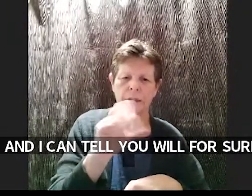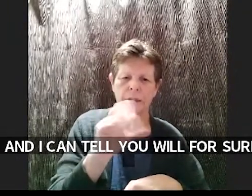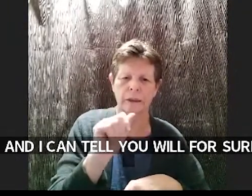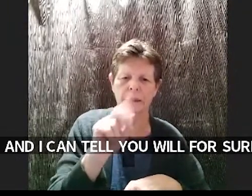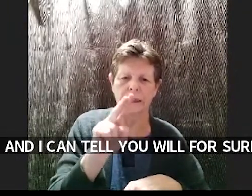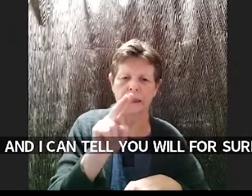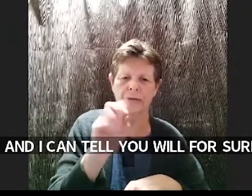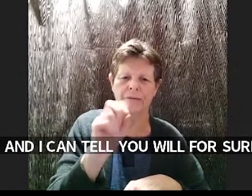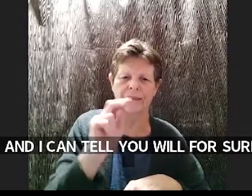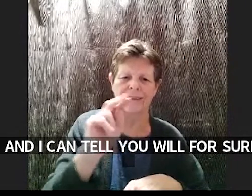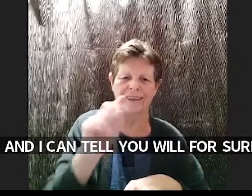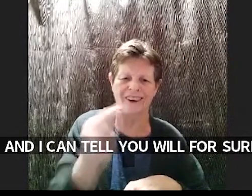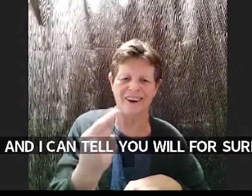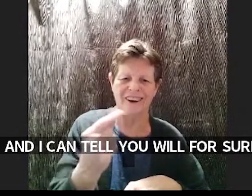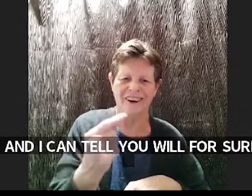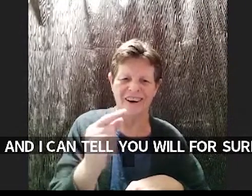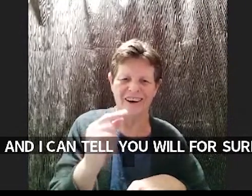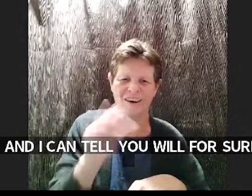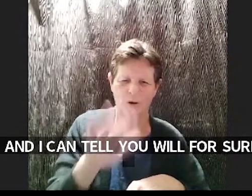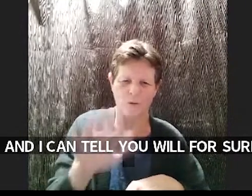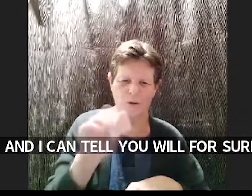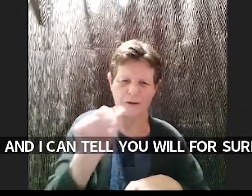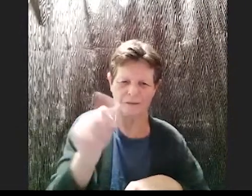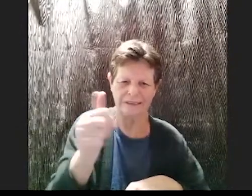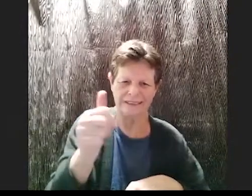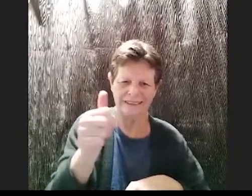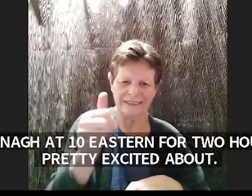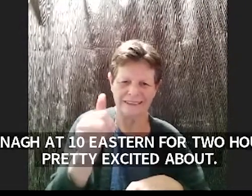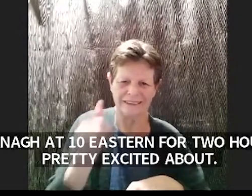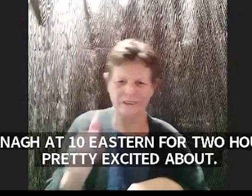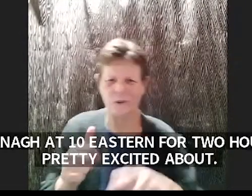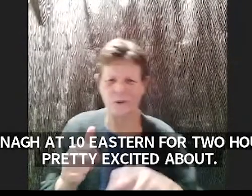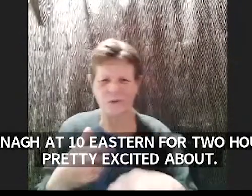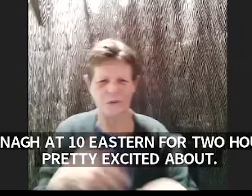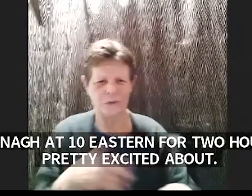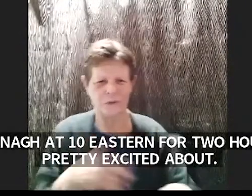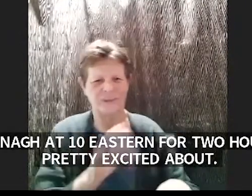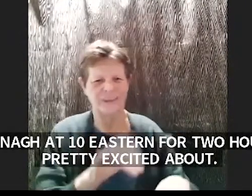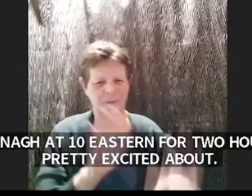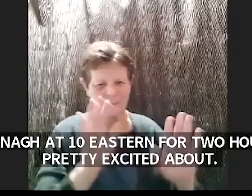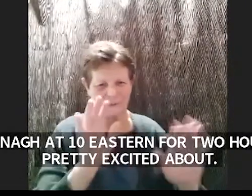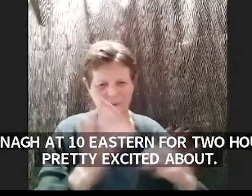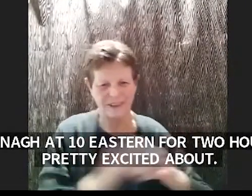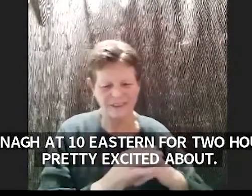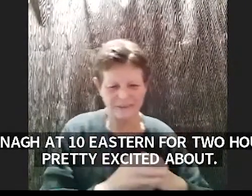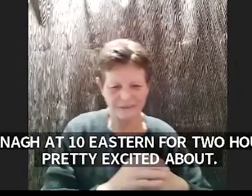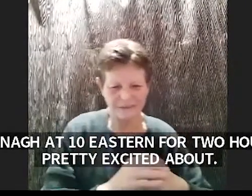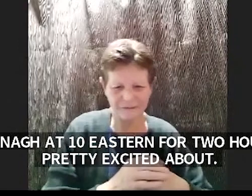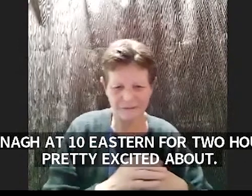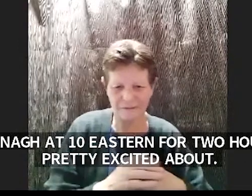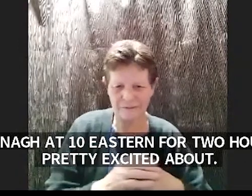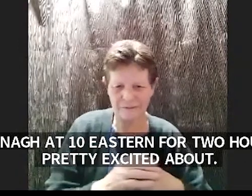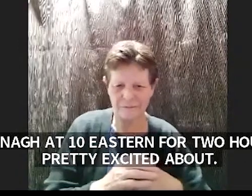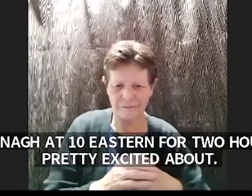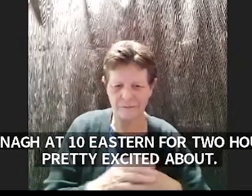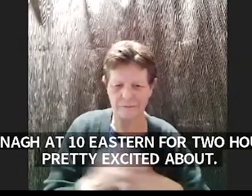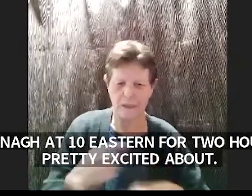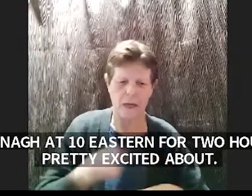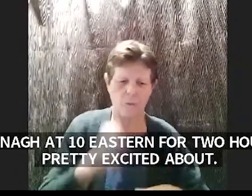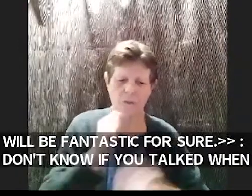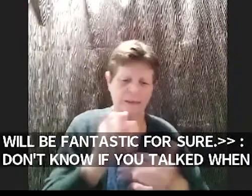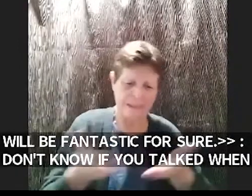yeah that'll be fantastic for sure yeah and then um you know i don't know if you talked about it when i wasn't here but um